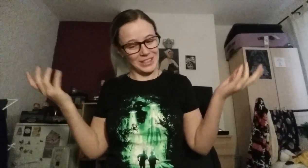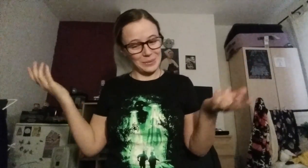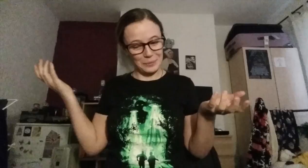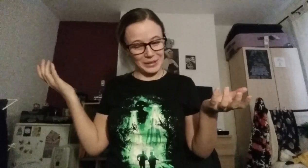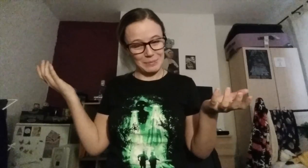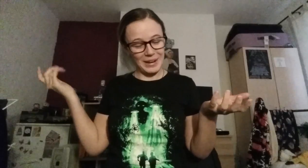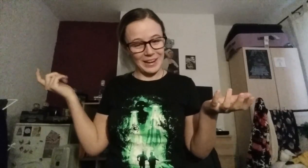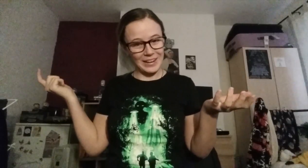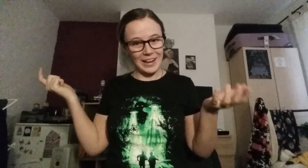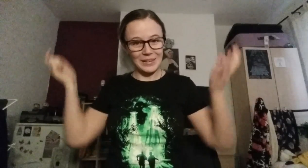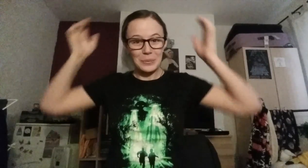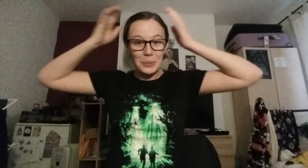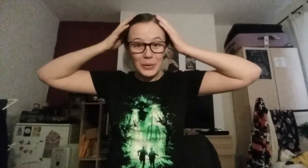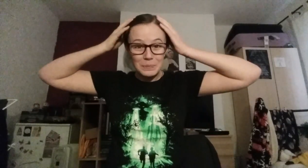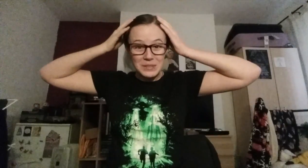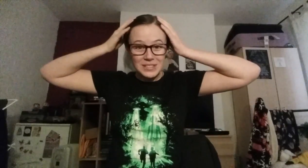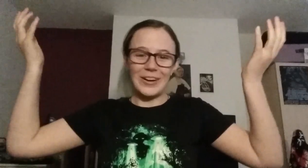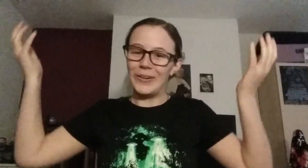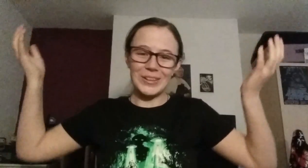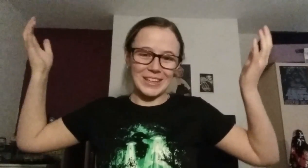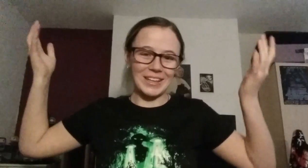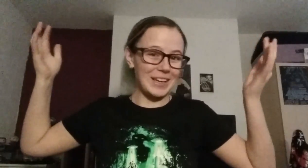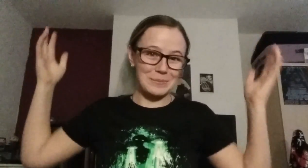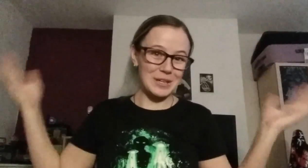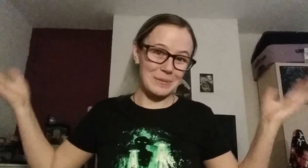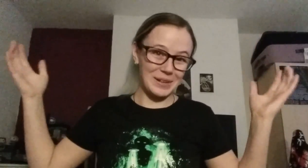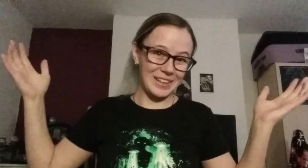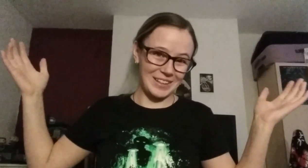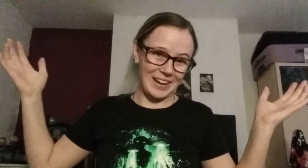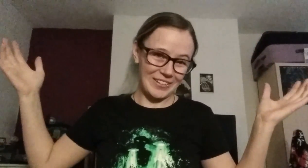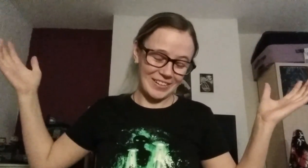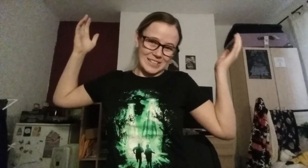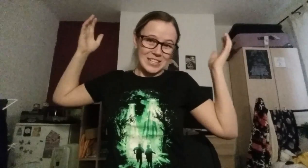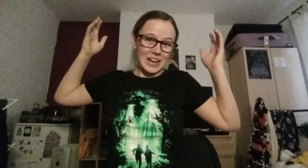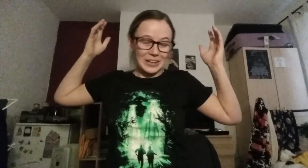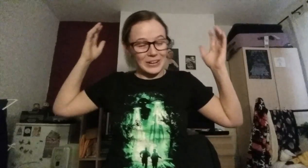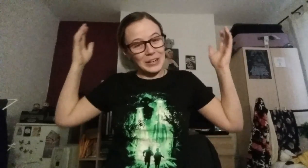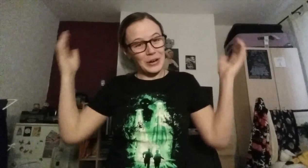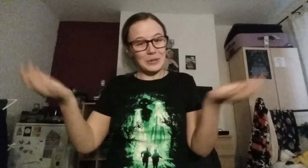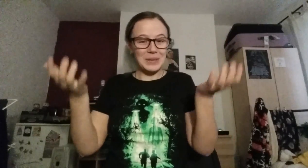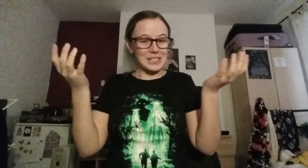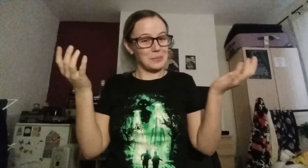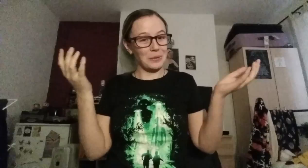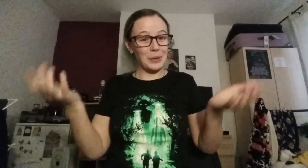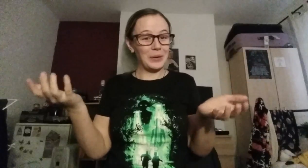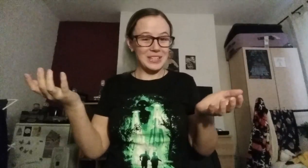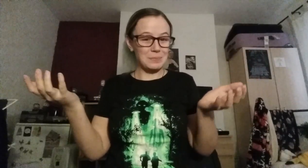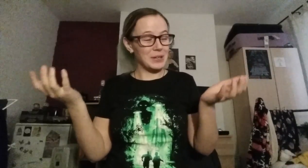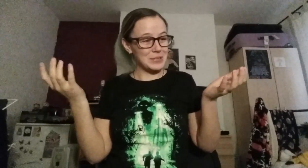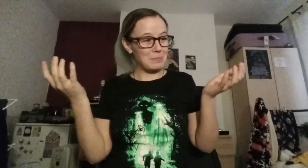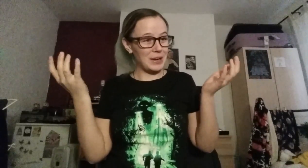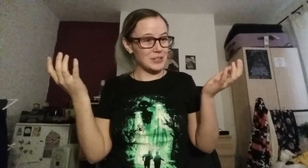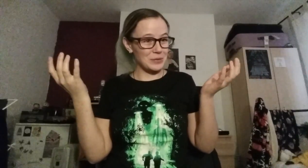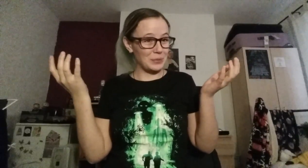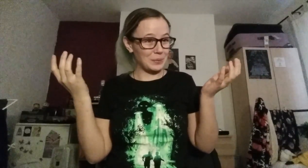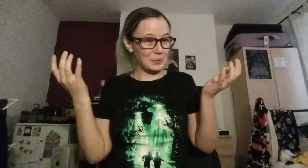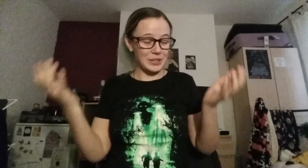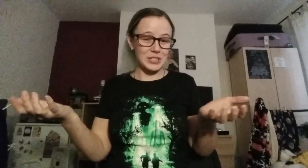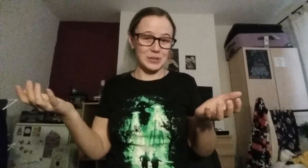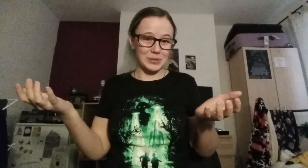they were really bad and whoops, the whole thing came tumbling down. Entire economies were ruined because a bunch of rich dudes